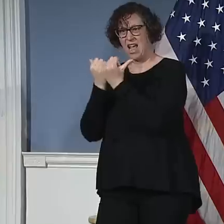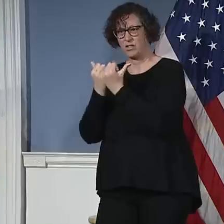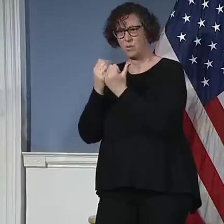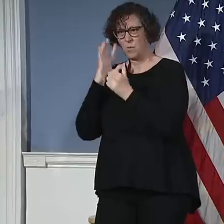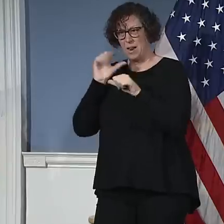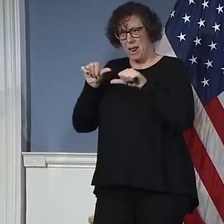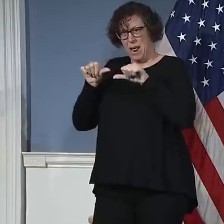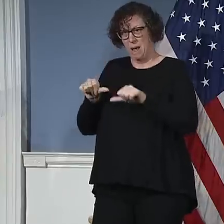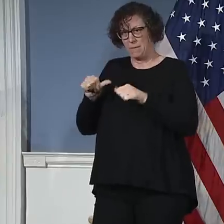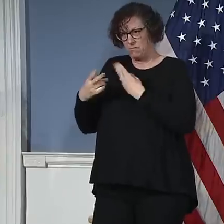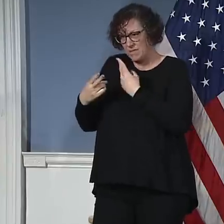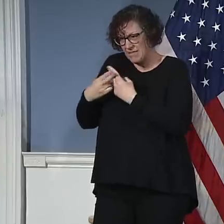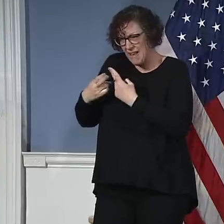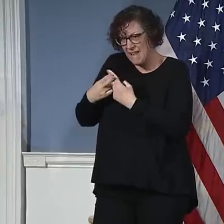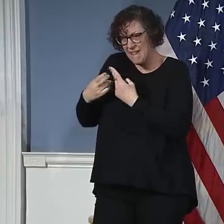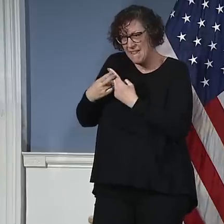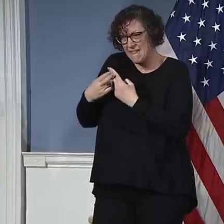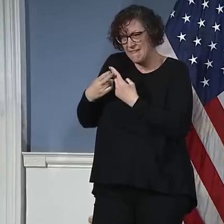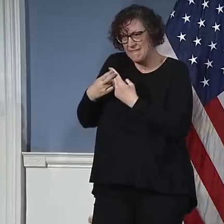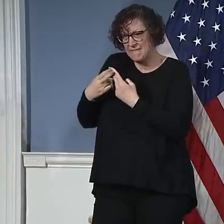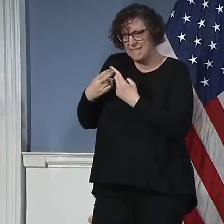committed to the current timeline.